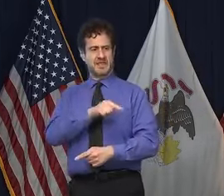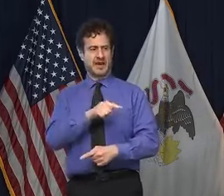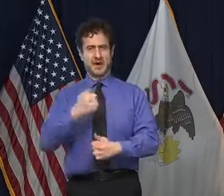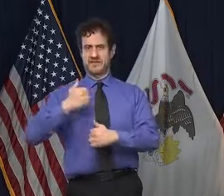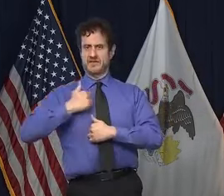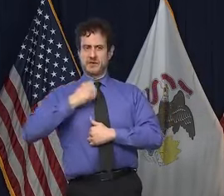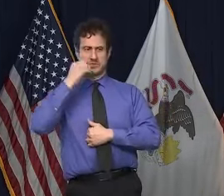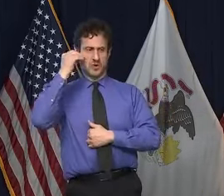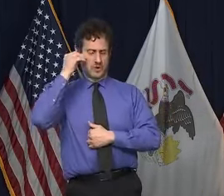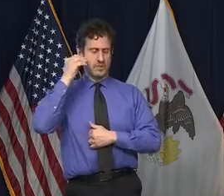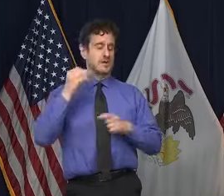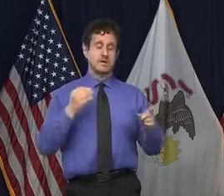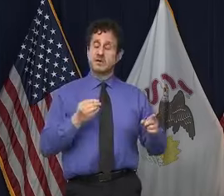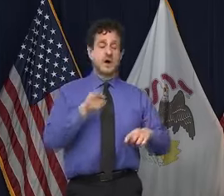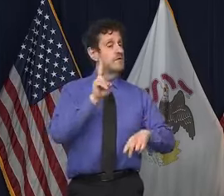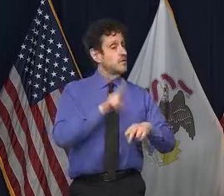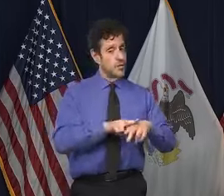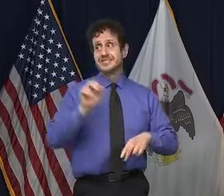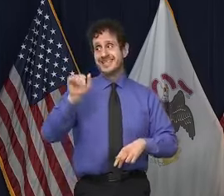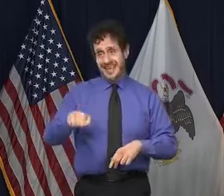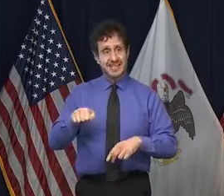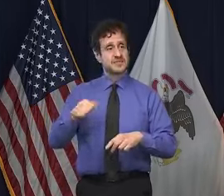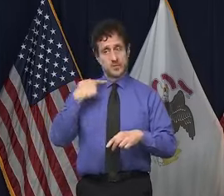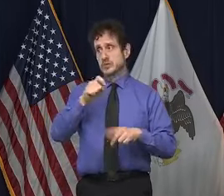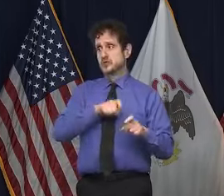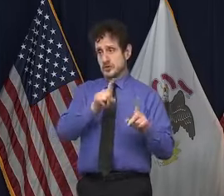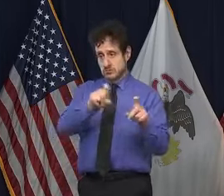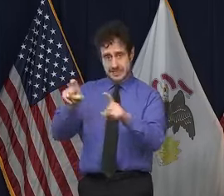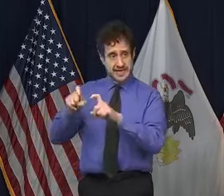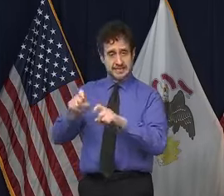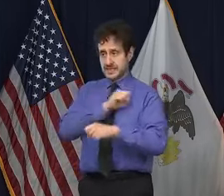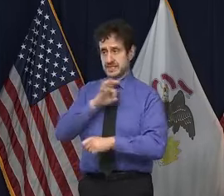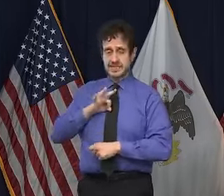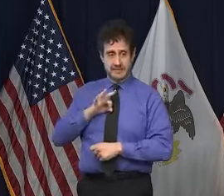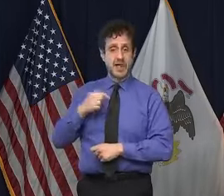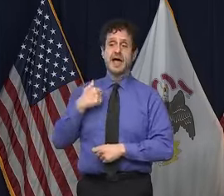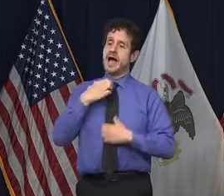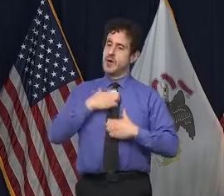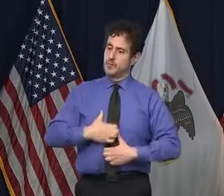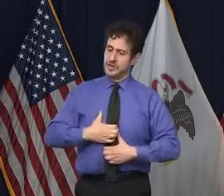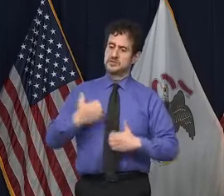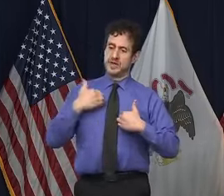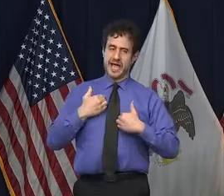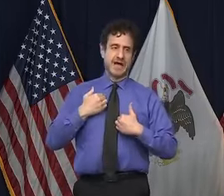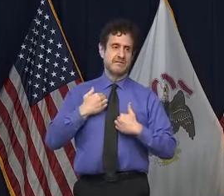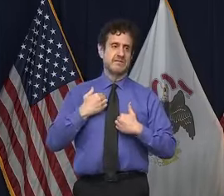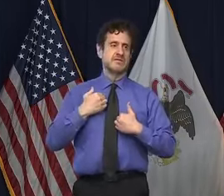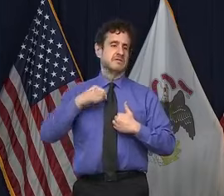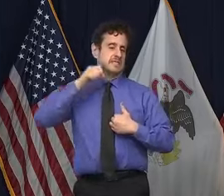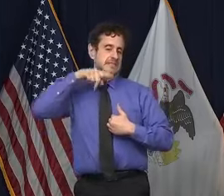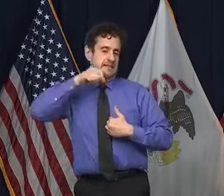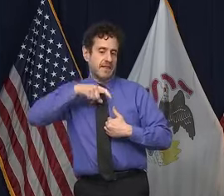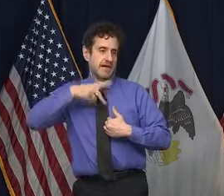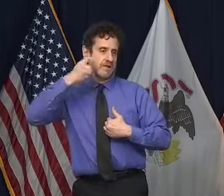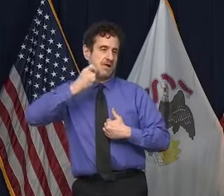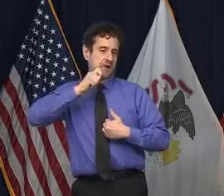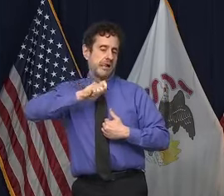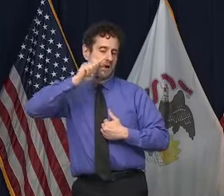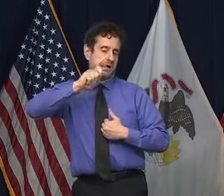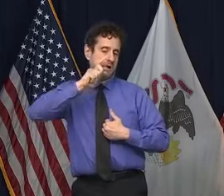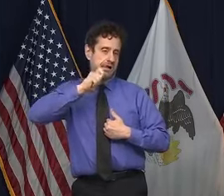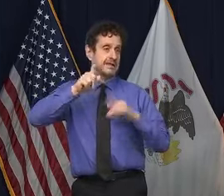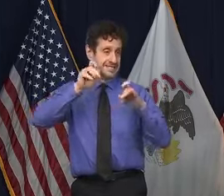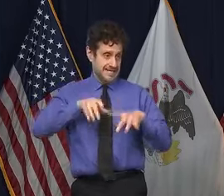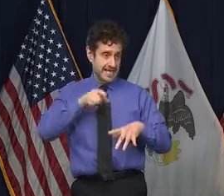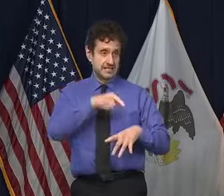and of course I'd love to have saliva tests all over the state that we could have every day just like they do at the University